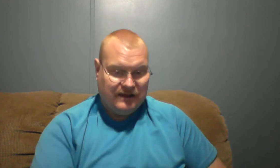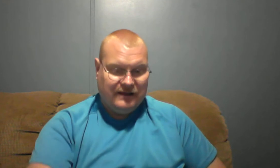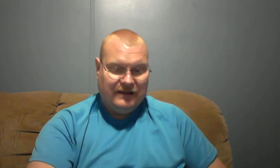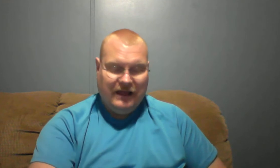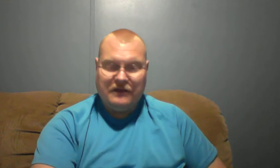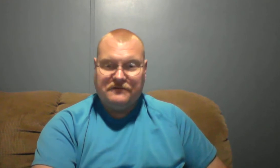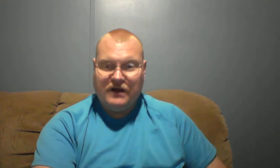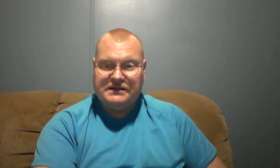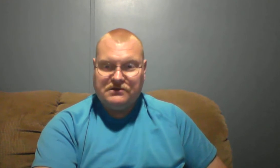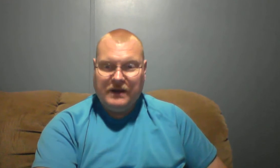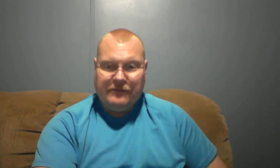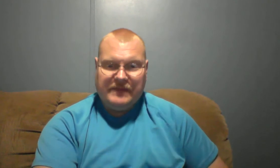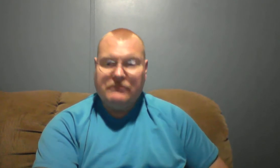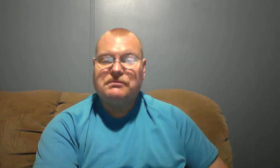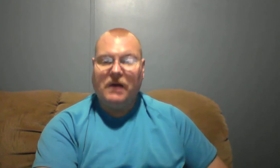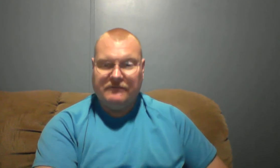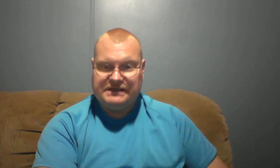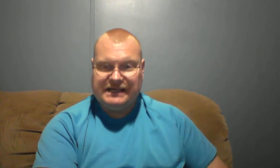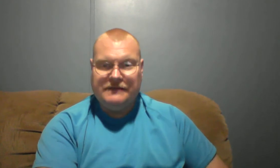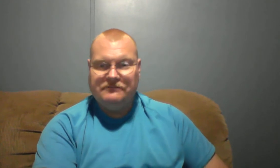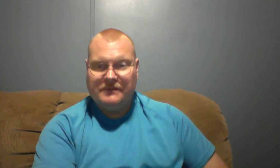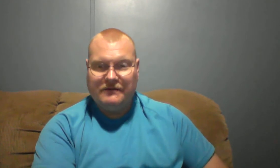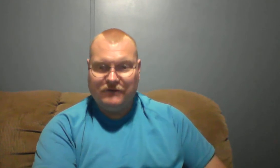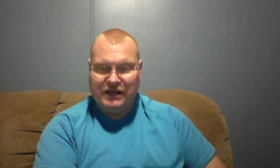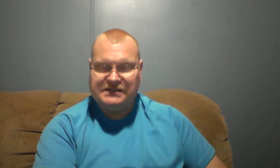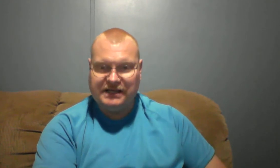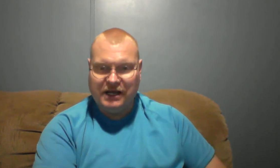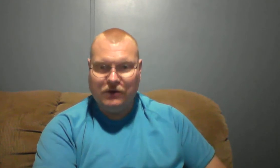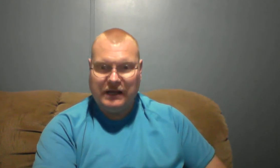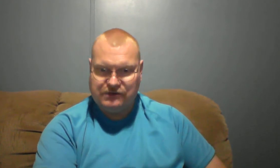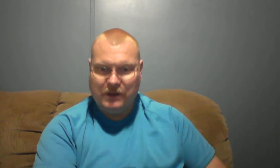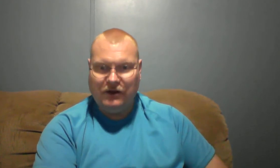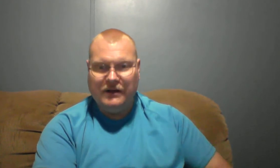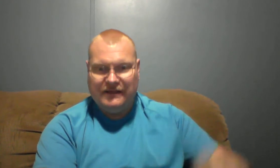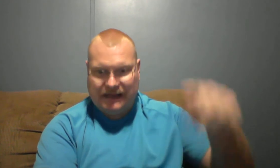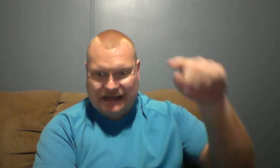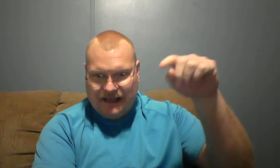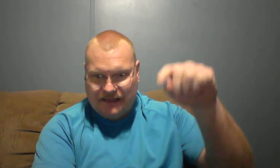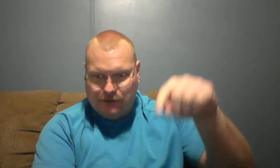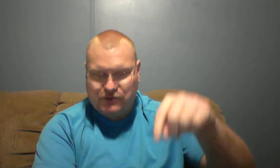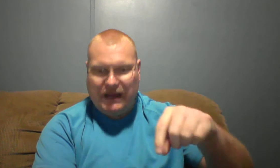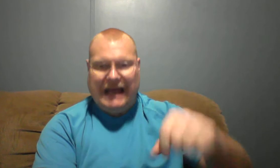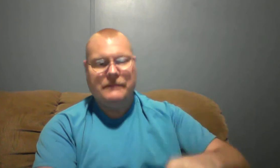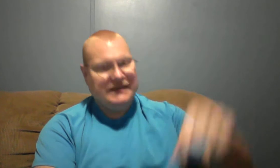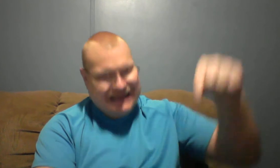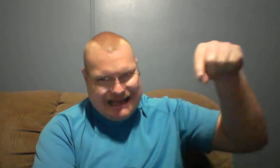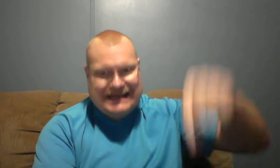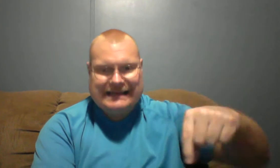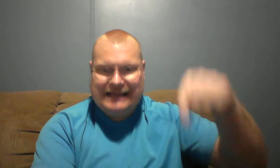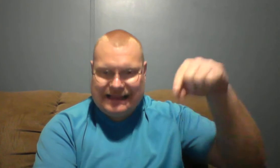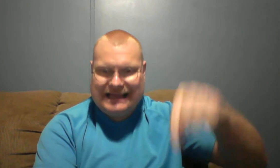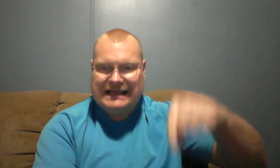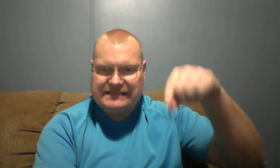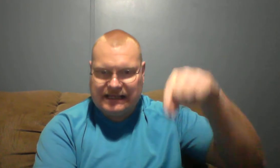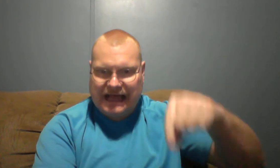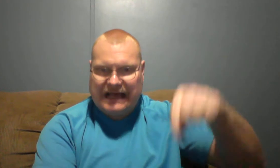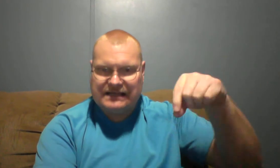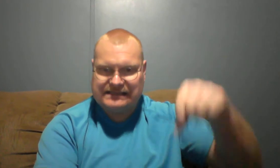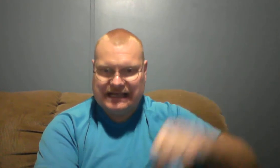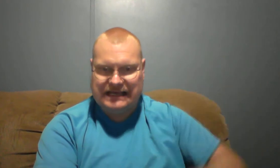It was for us as well. It was prophecy for us to know as well that it was going to happen in these last days